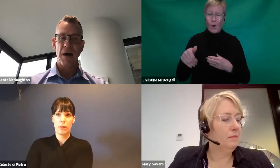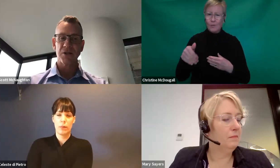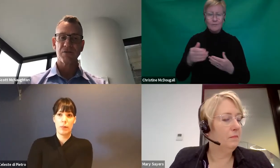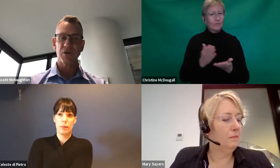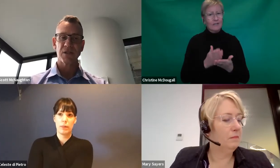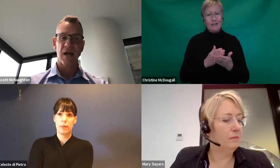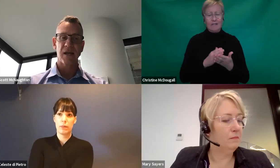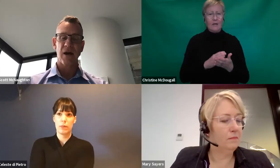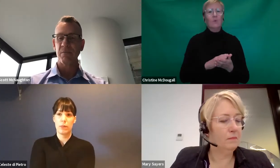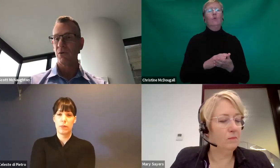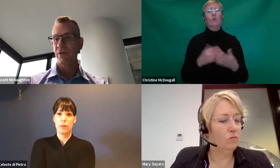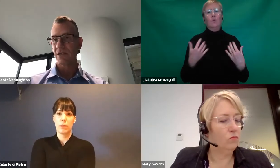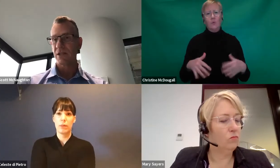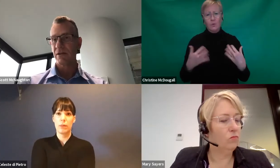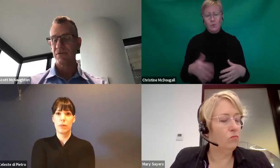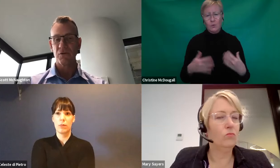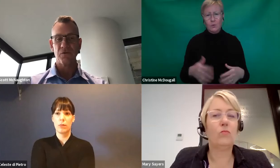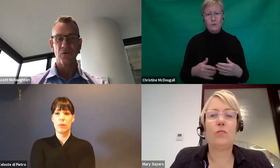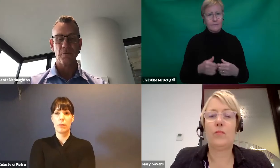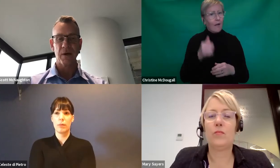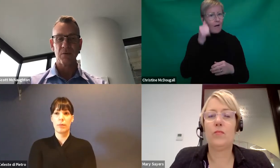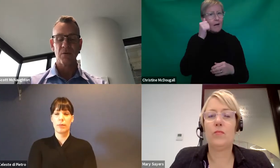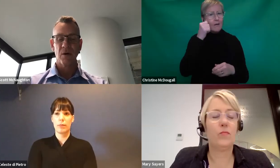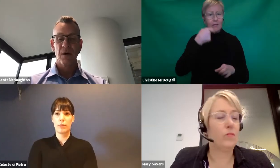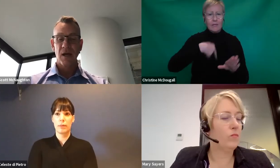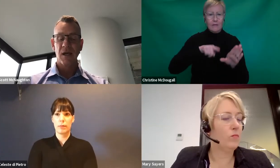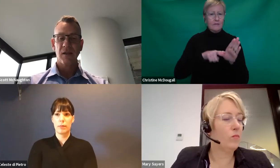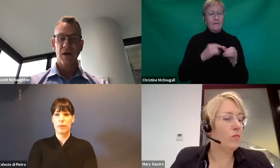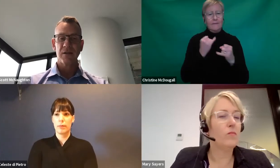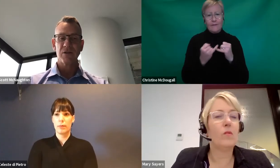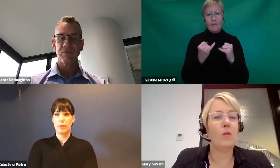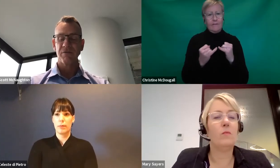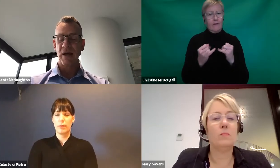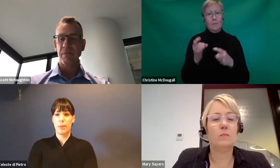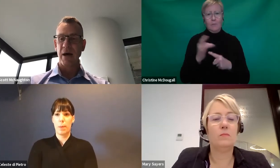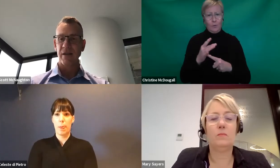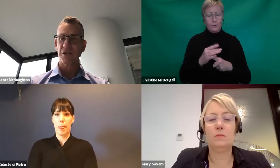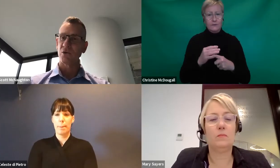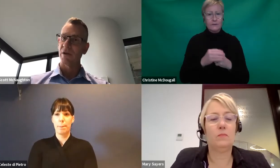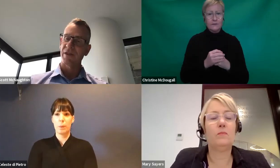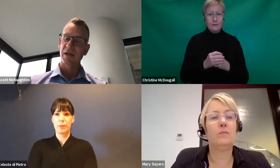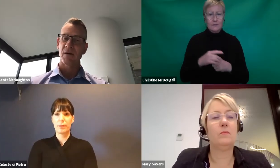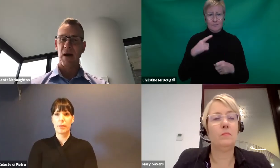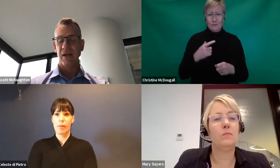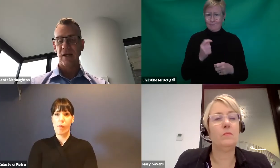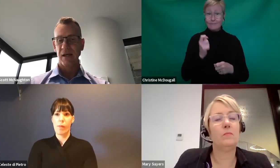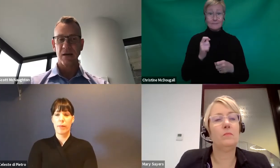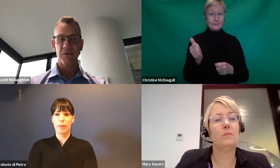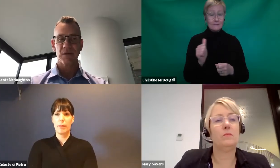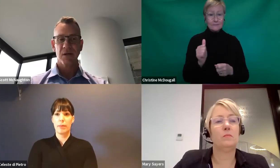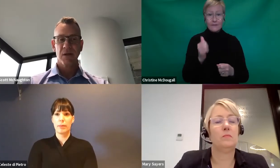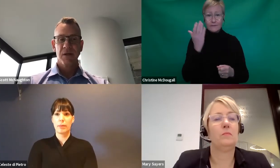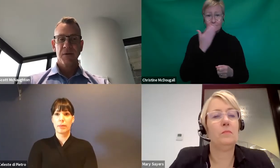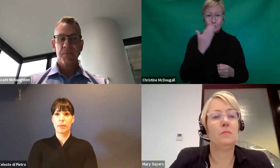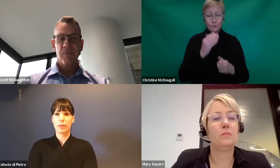much firsthand how important this year is for people in the sort of later part of their school and thinking about their next